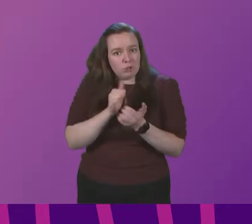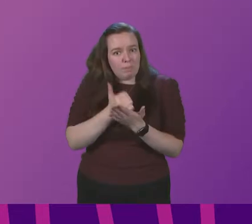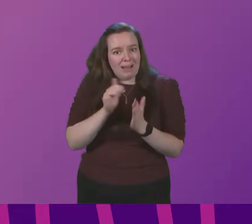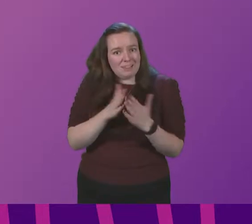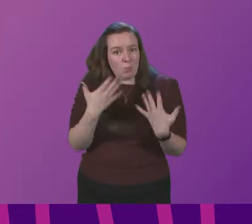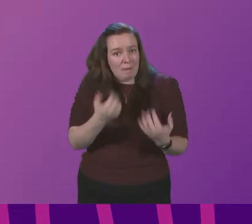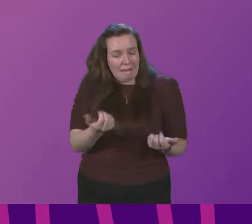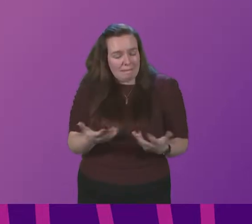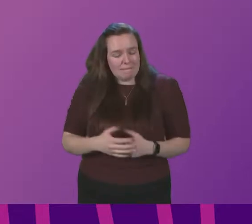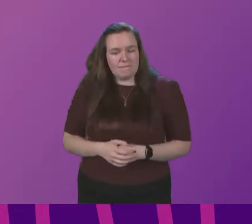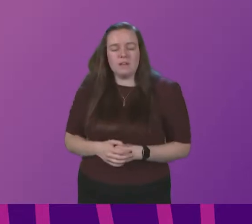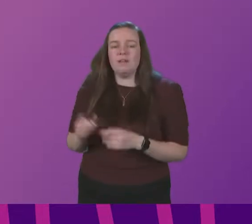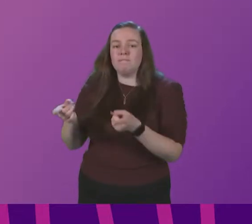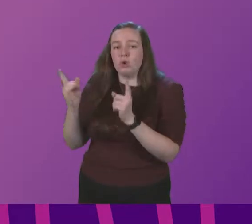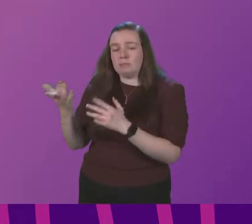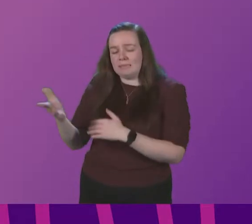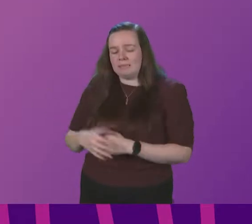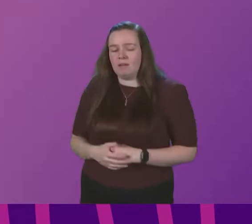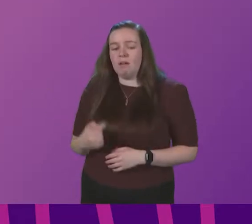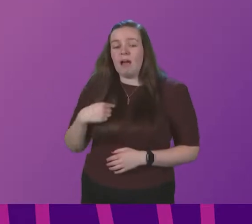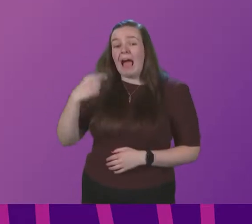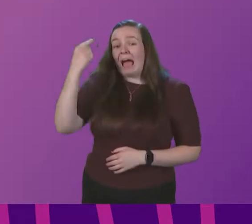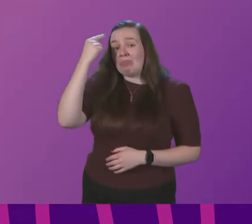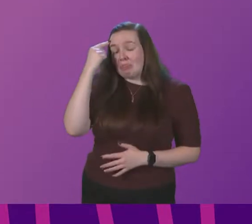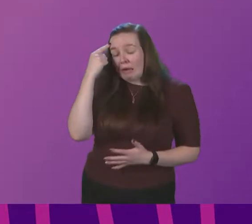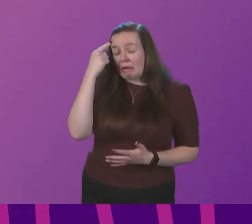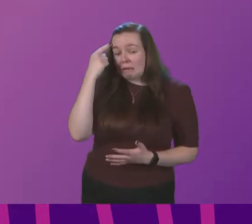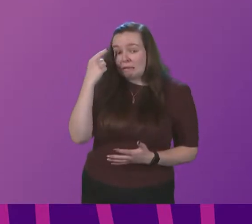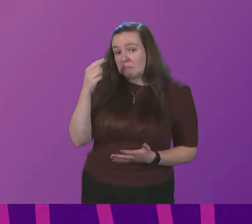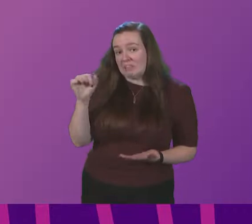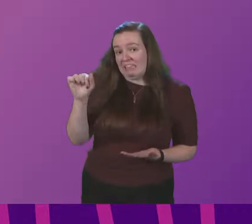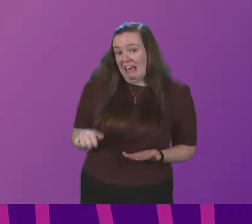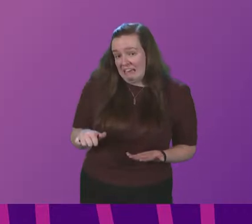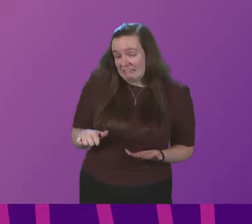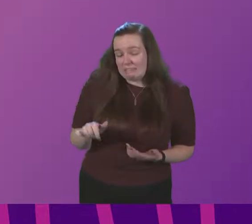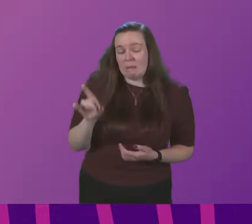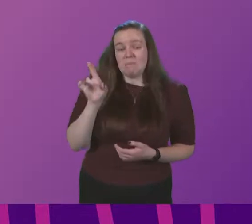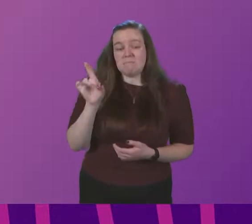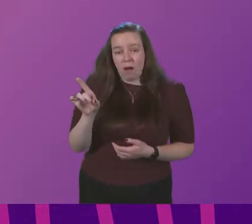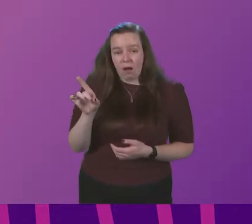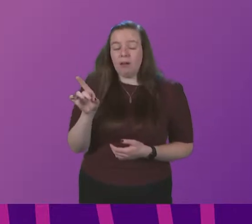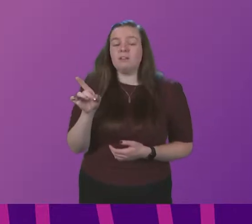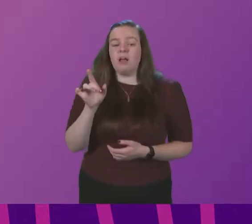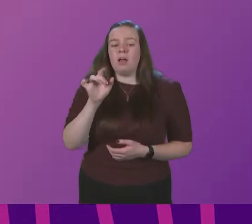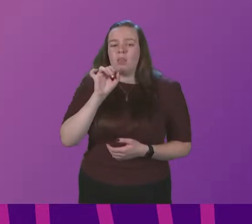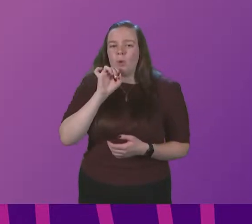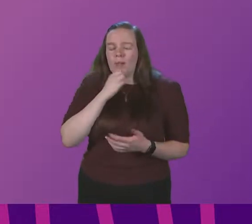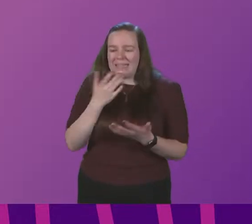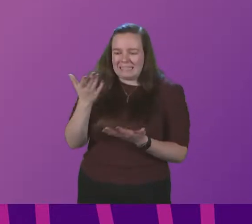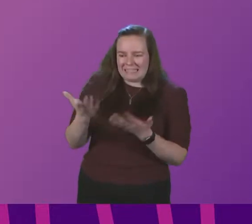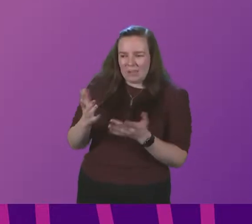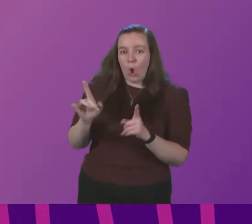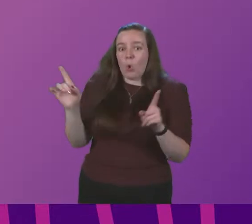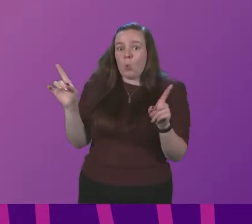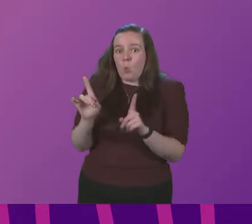First Minister I think in principle the answer to would be yes but obviously there will be a caveat around that in terms of